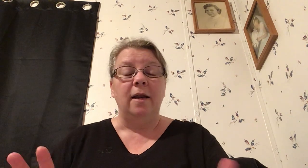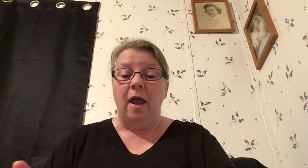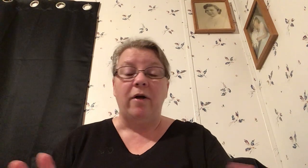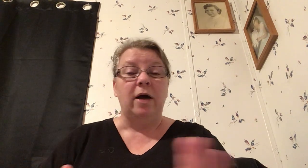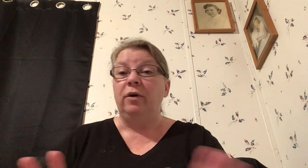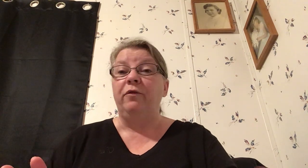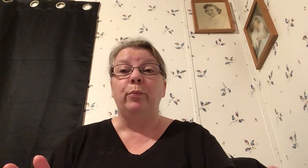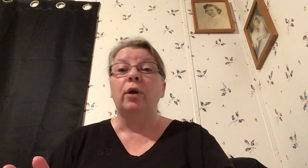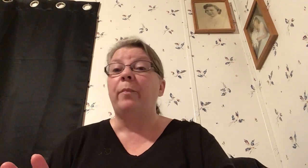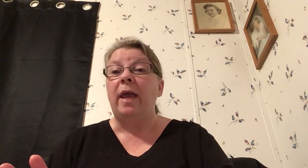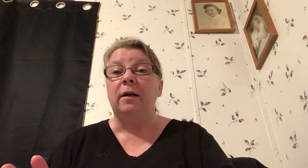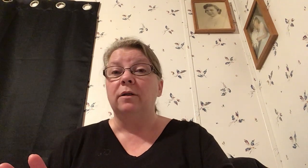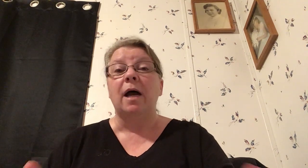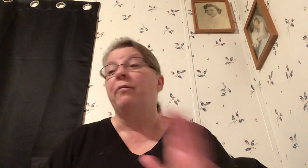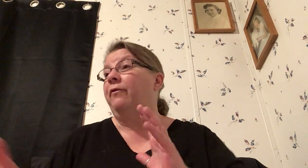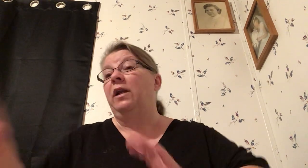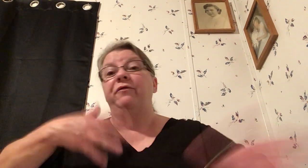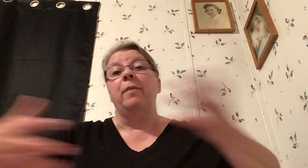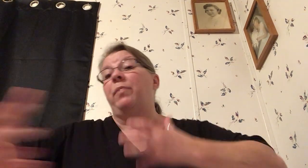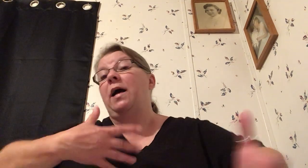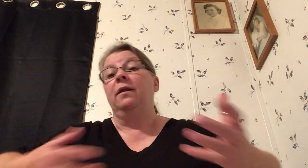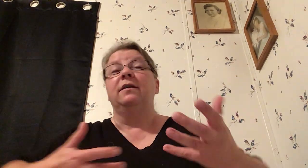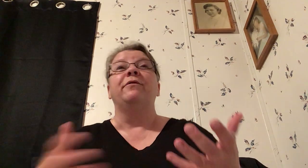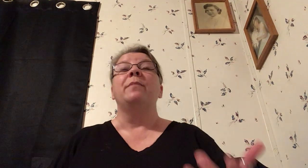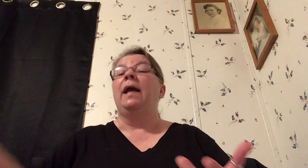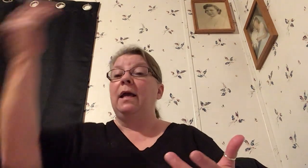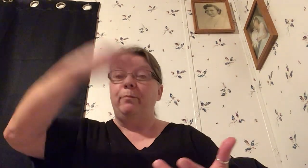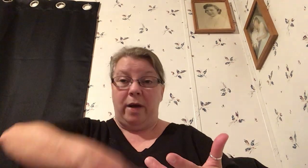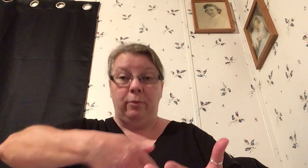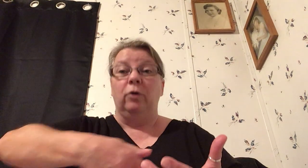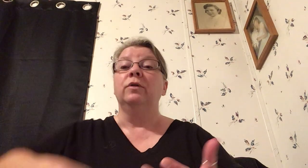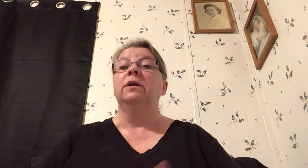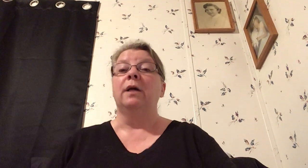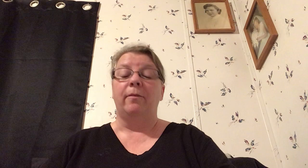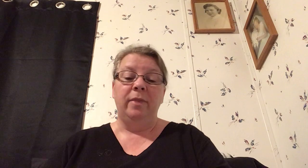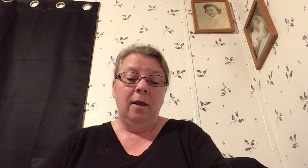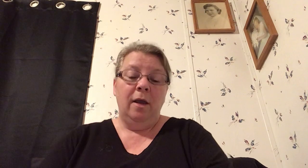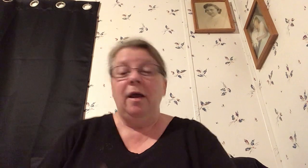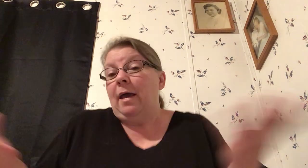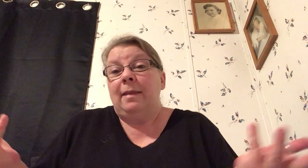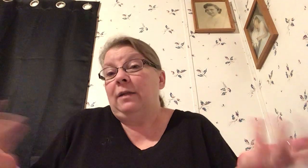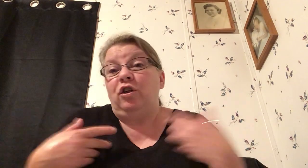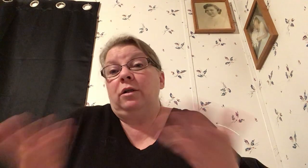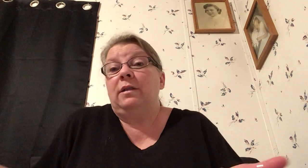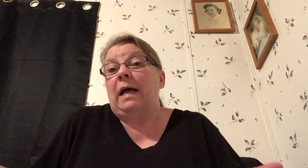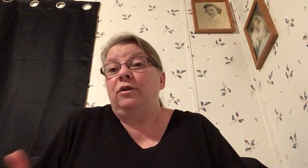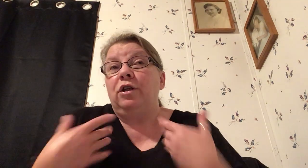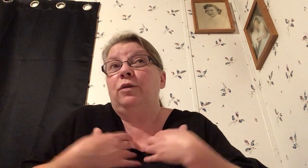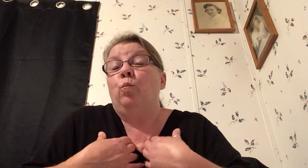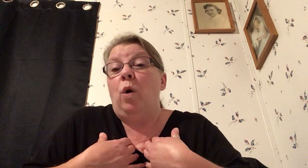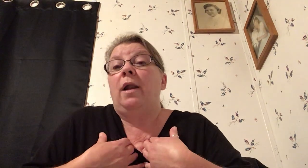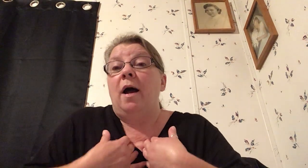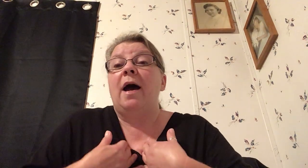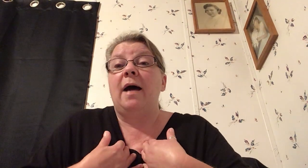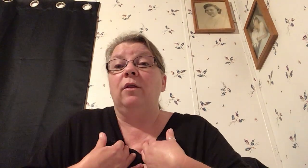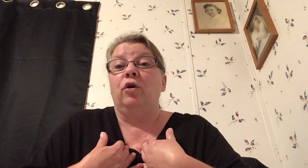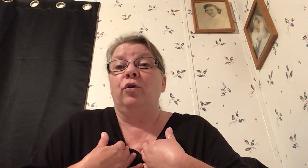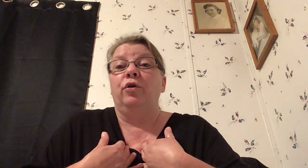don't even put a pen on top of it if I'm piling stuff in my hand Bible goes on top and that's just what I learned